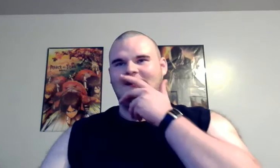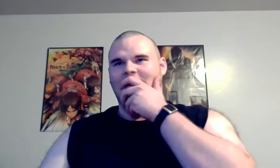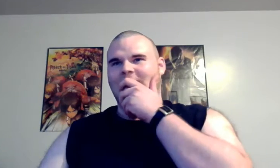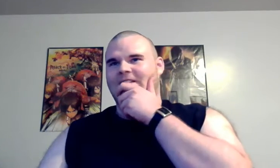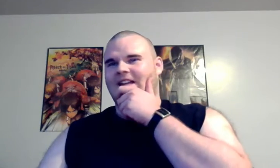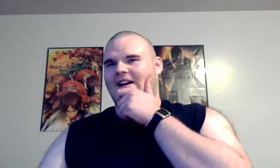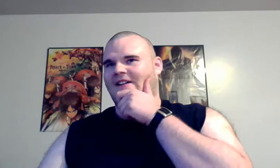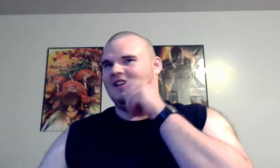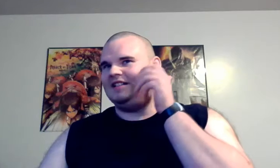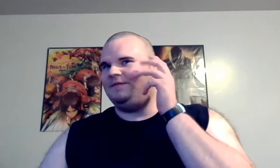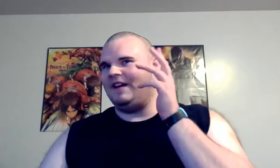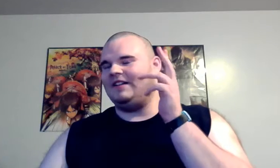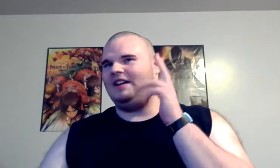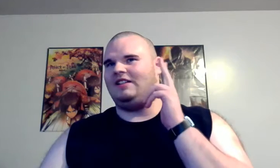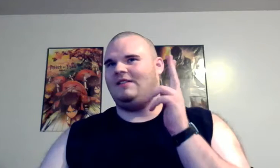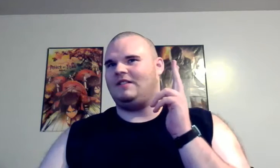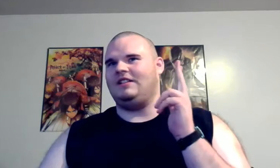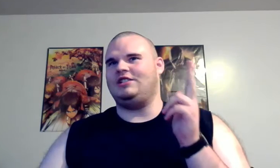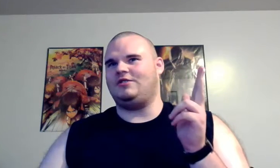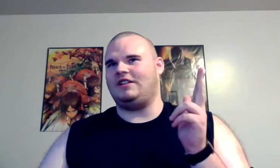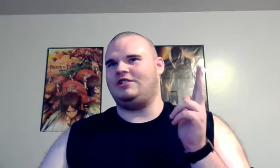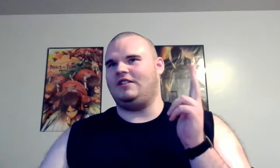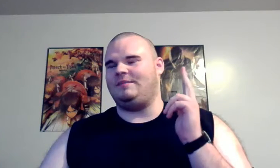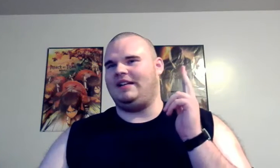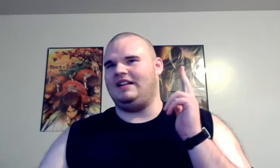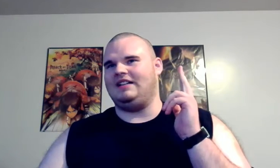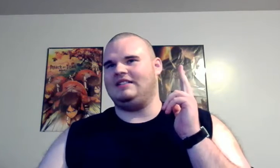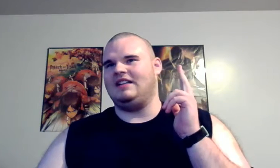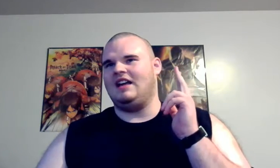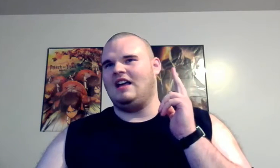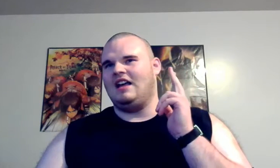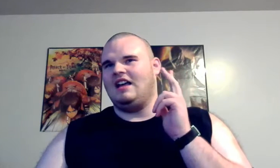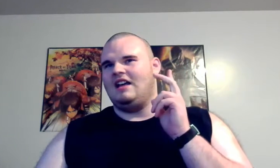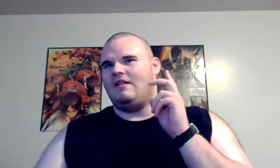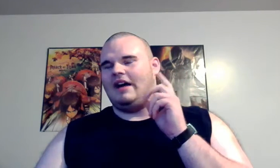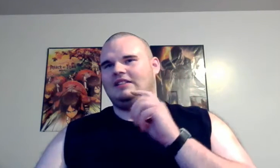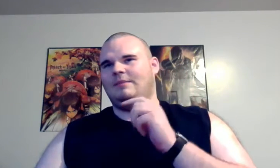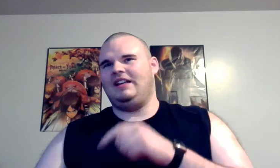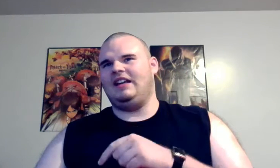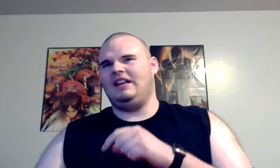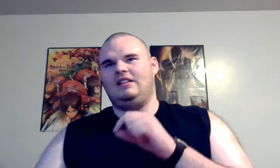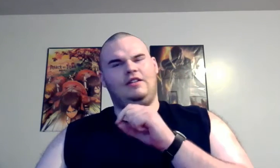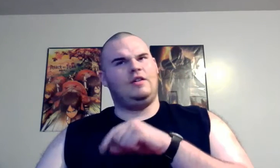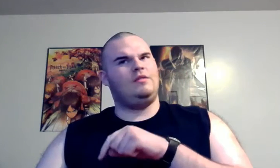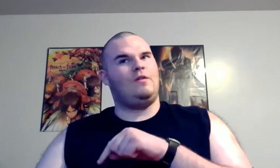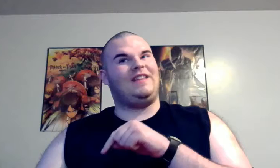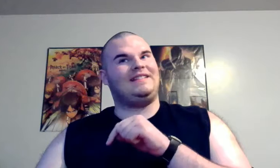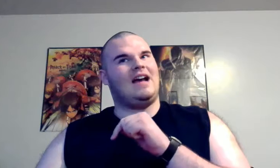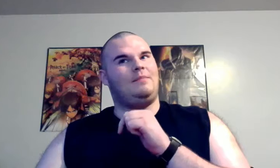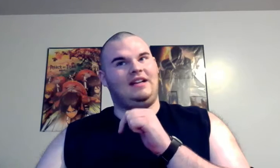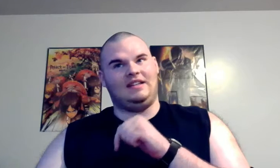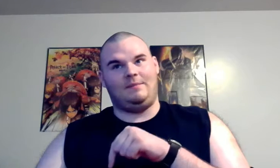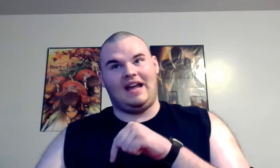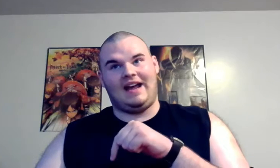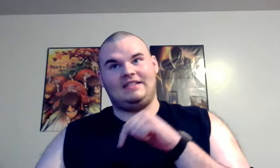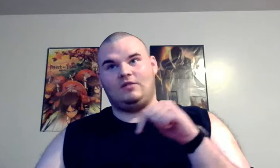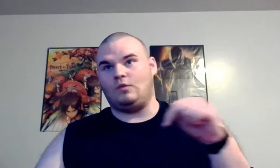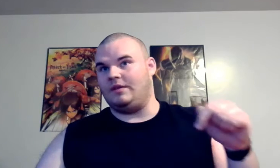now it's very cleverly structured because at the beginning you don't know if that's happening in the past or the